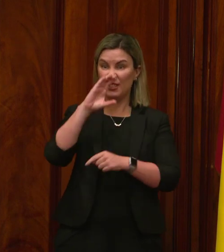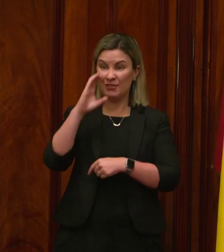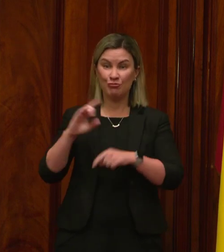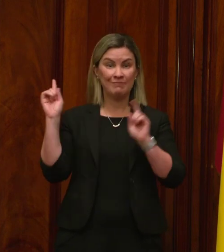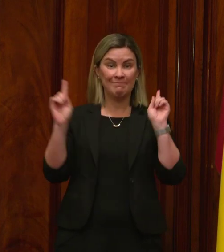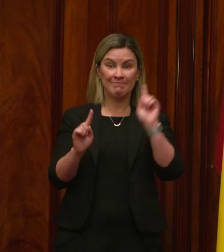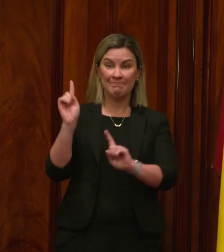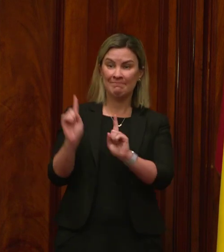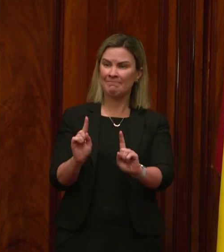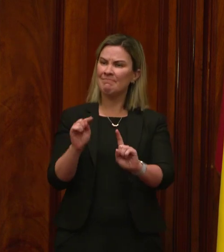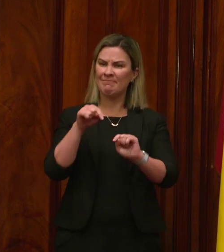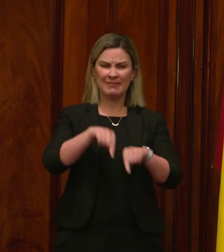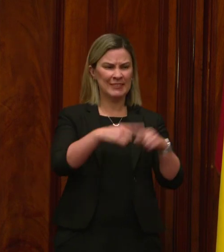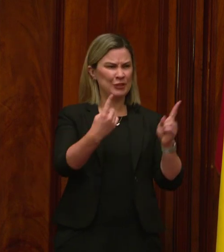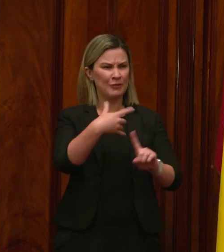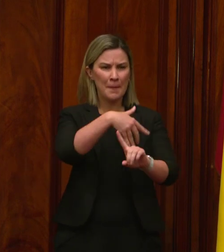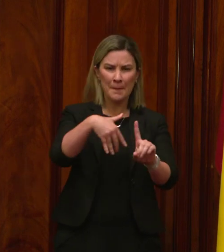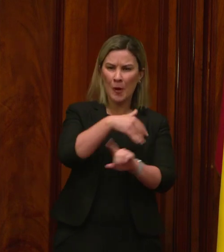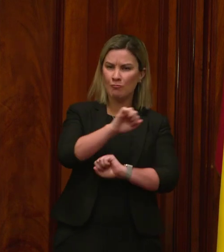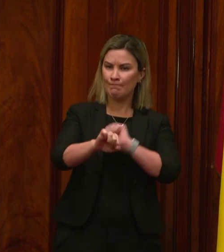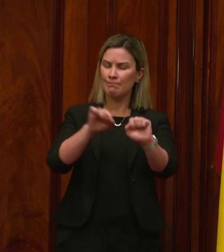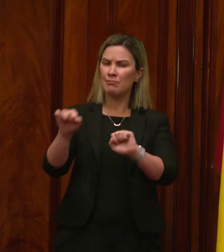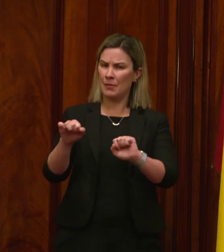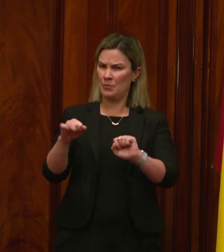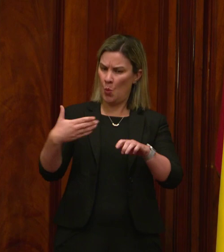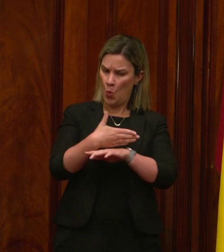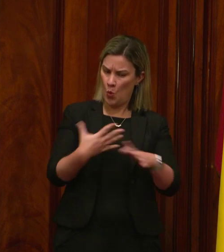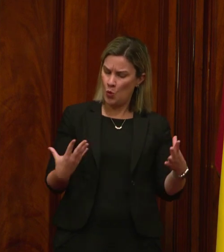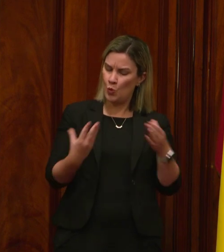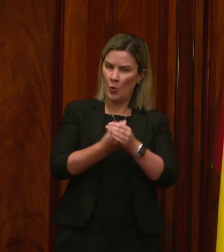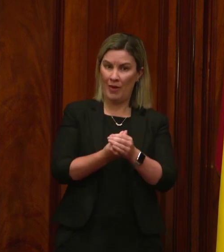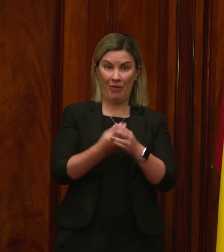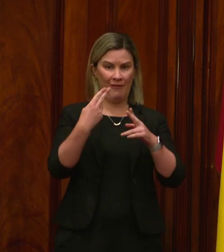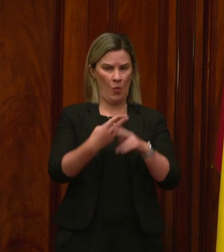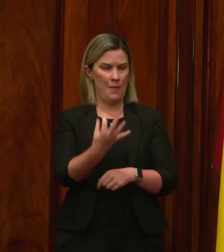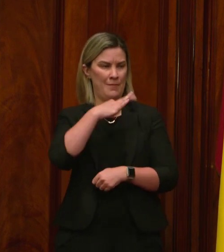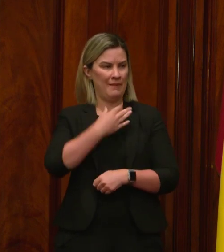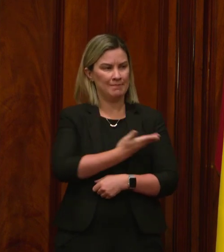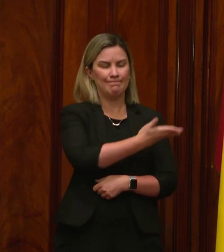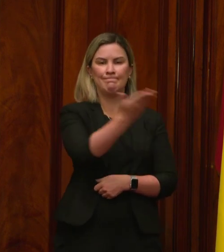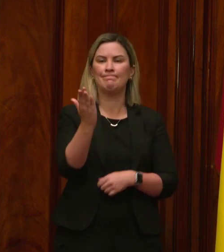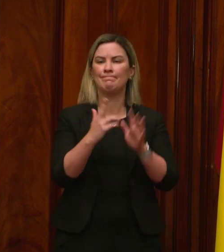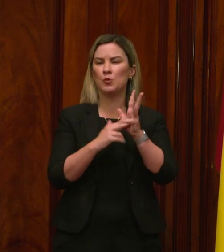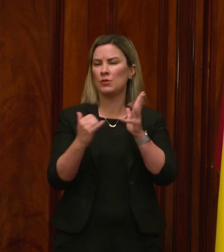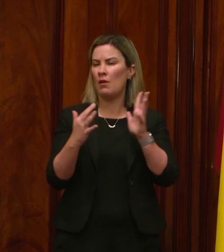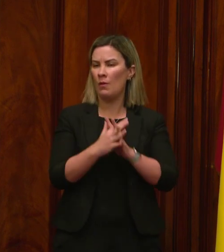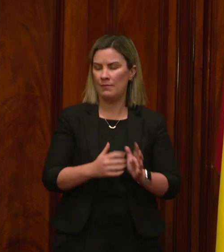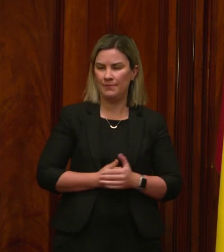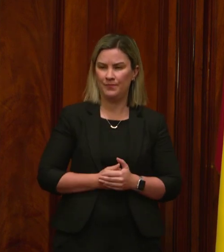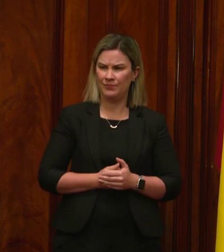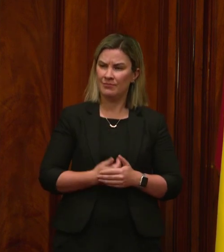walks of life, but working together for the good of all. I began my address by noting the great honour